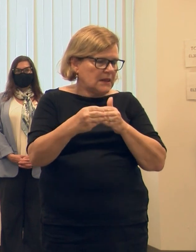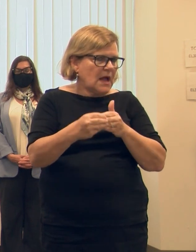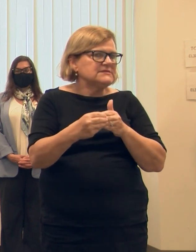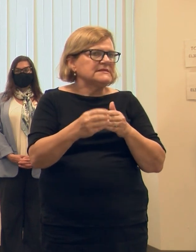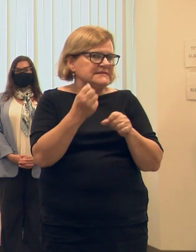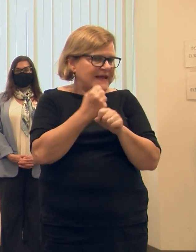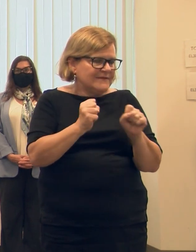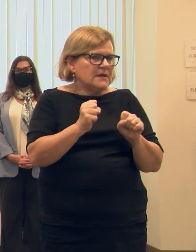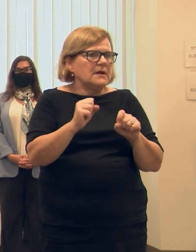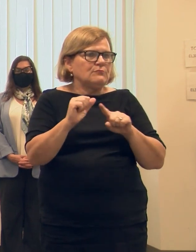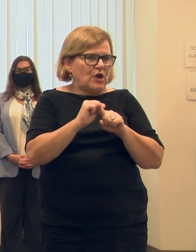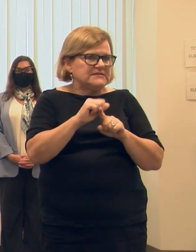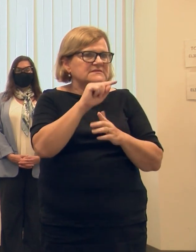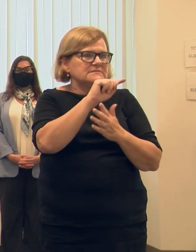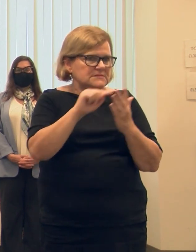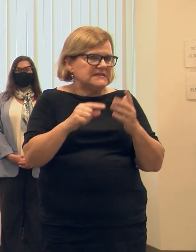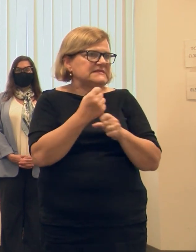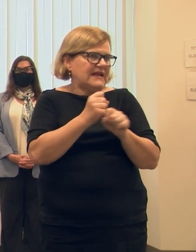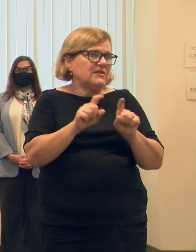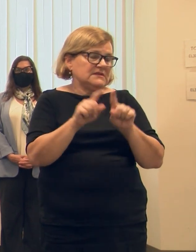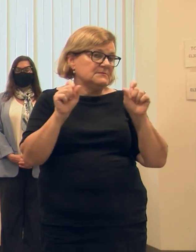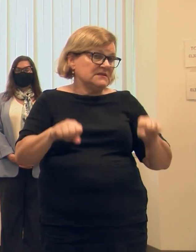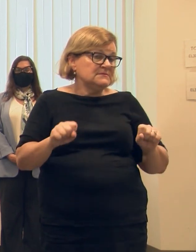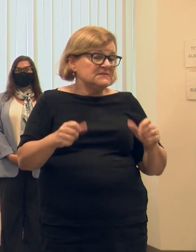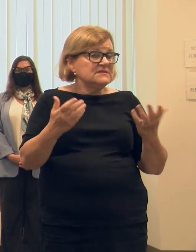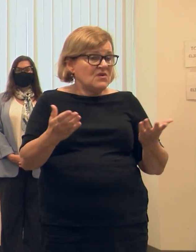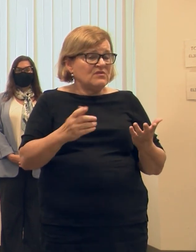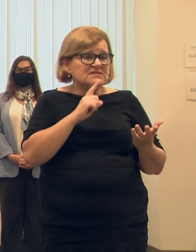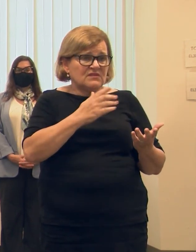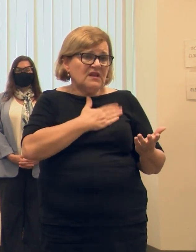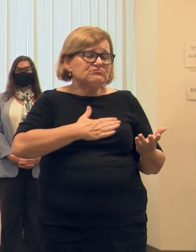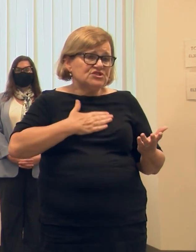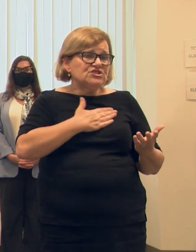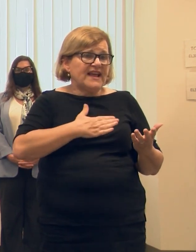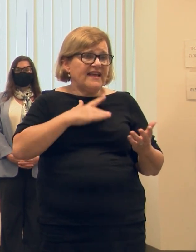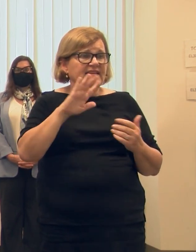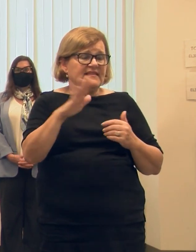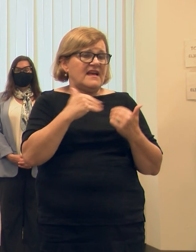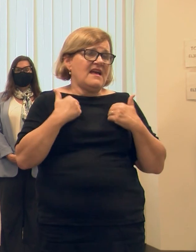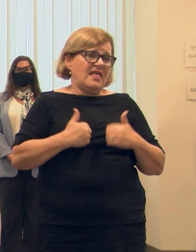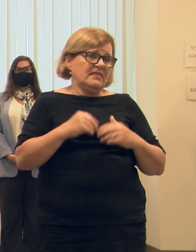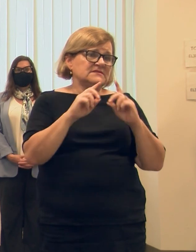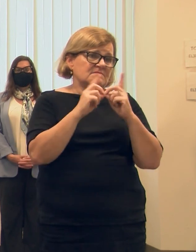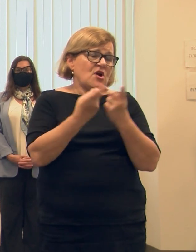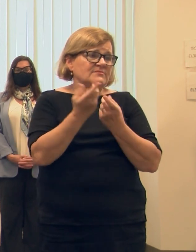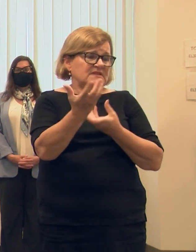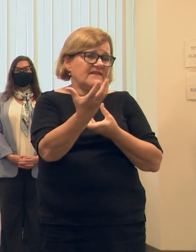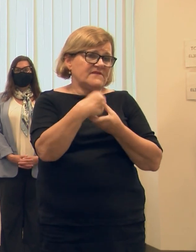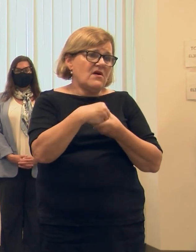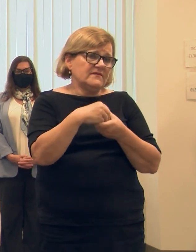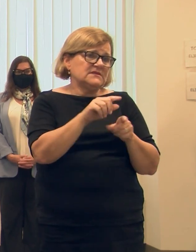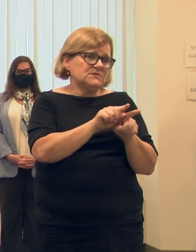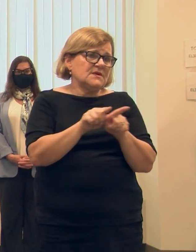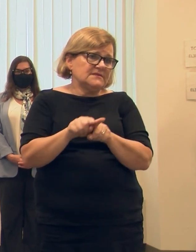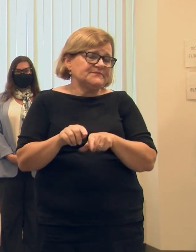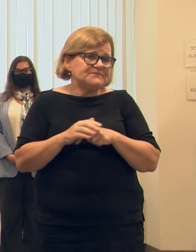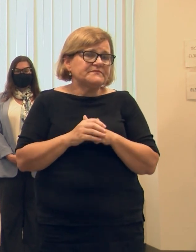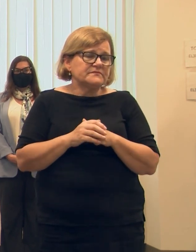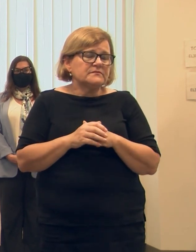practice all of that as safely as possible. So I certainly appreciate the health department's involvement in this as well.